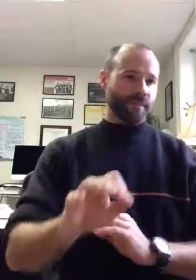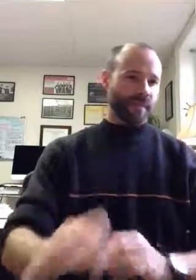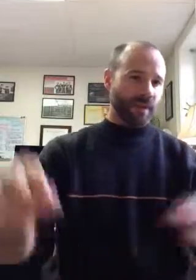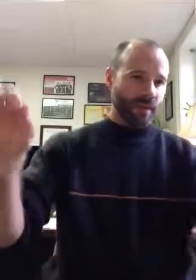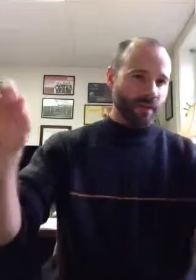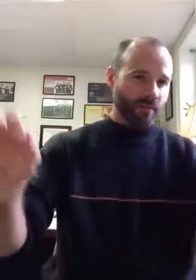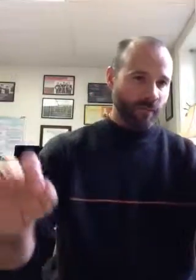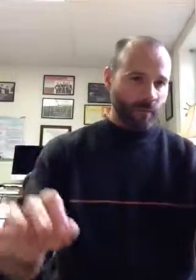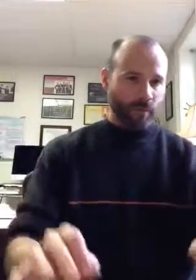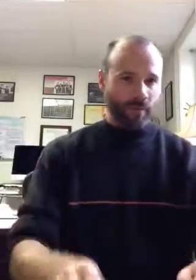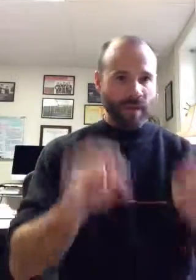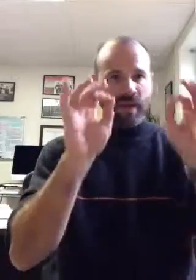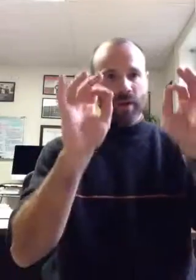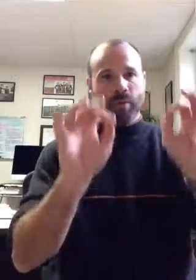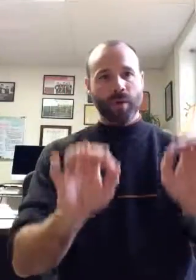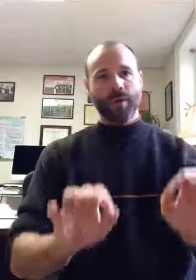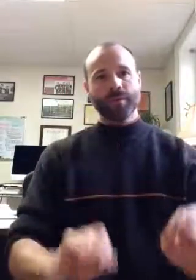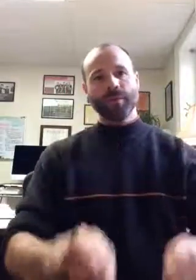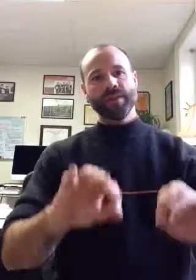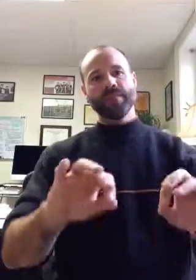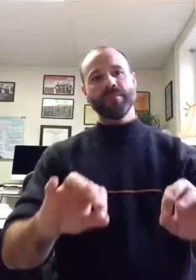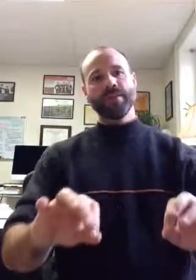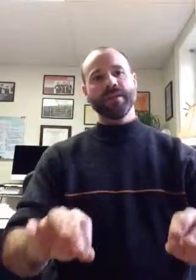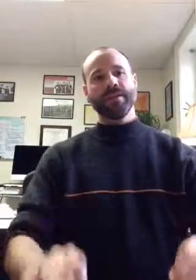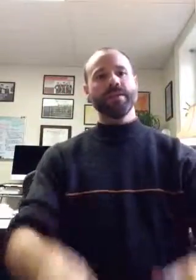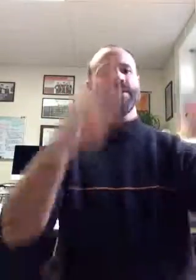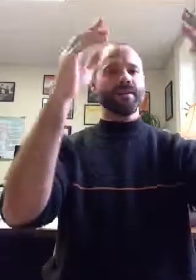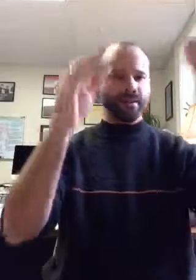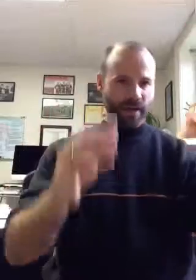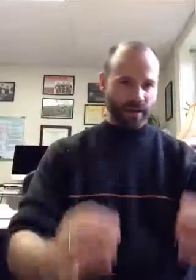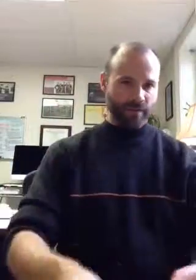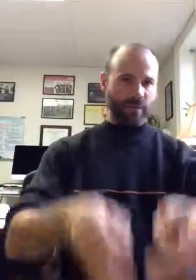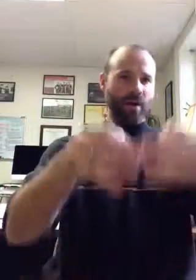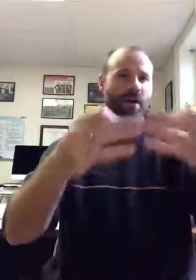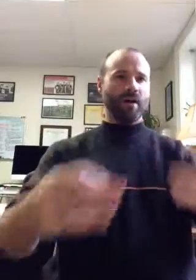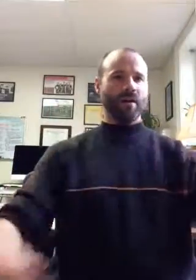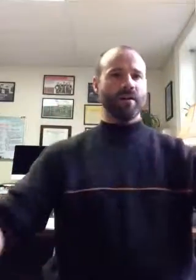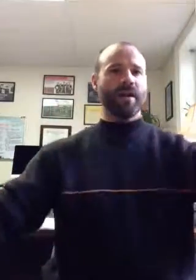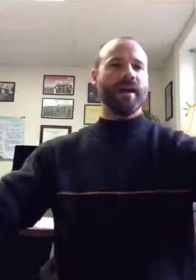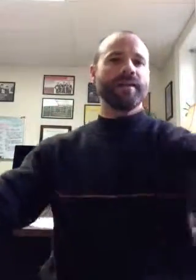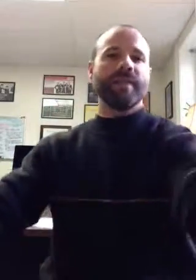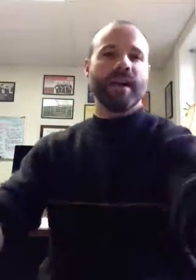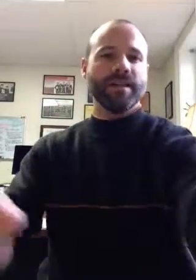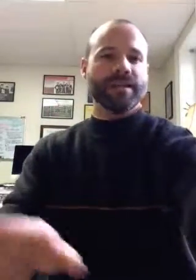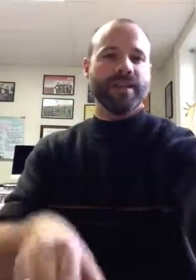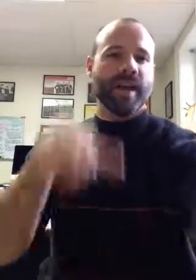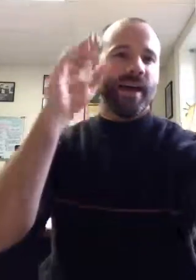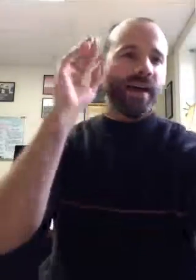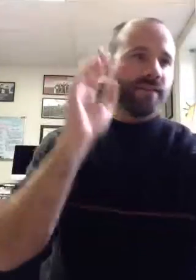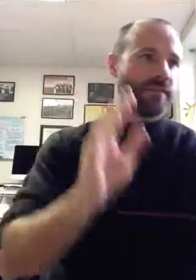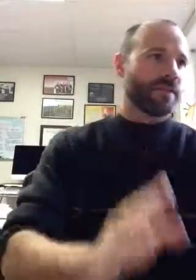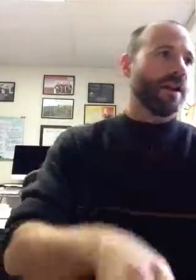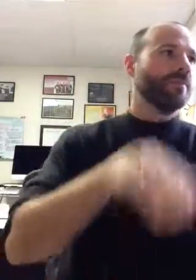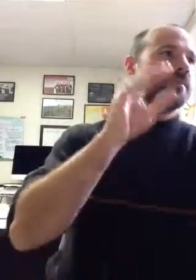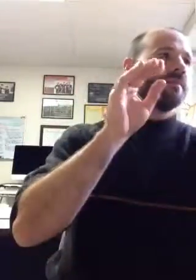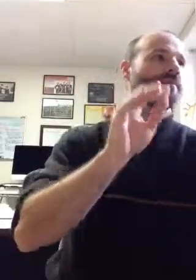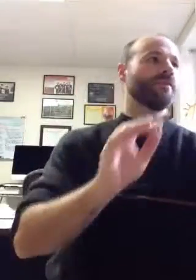For Thou art with me, Thy rod and Thy staff comfort